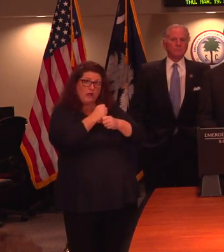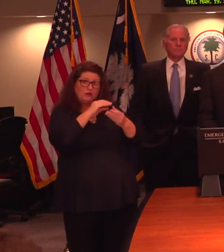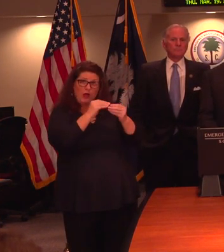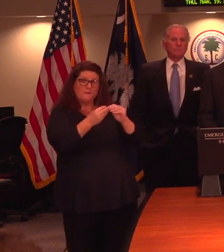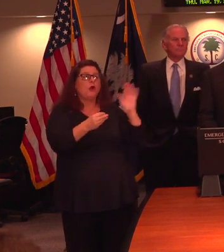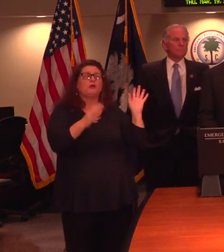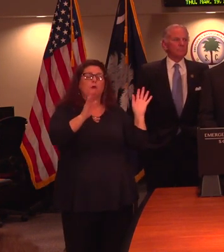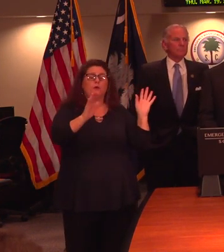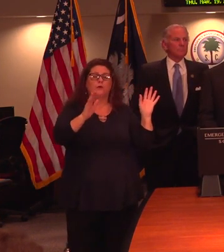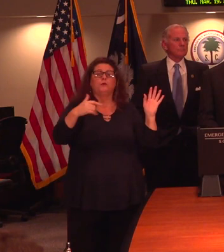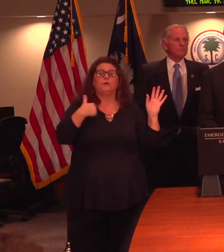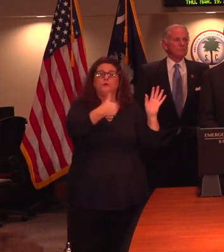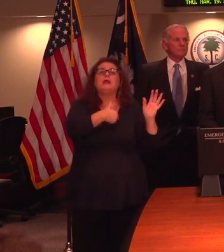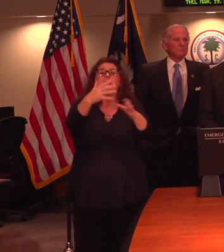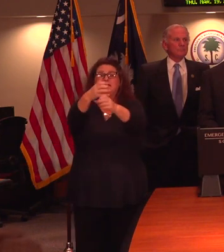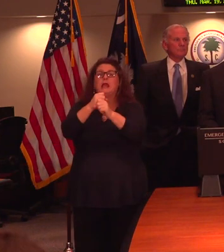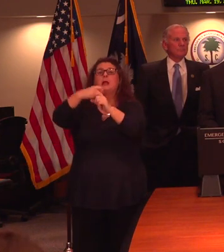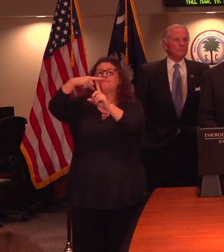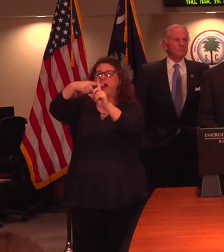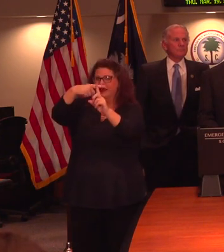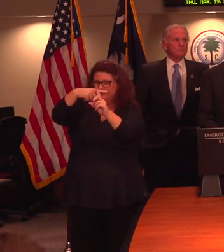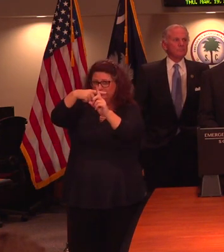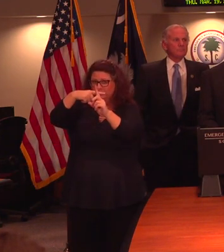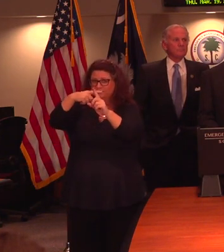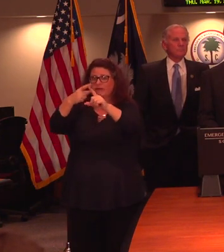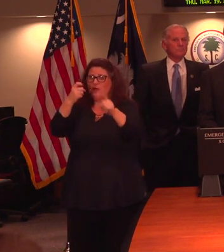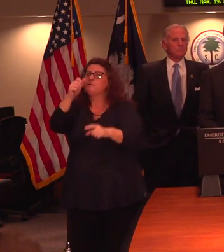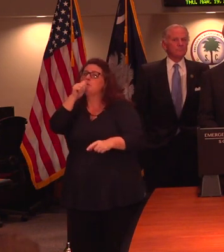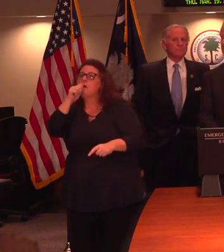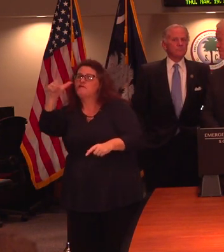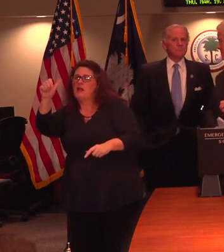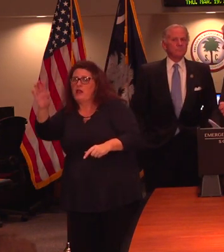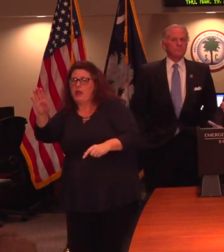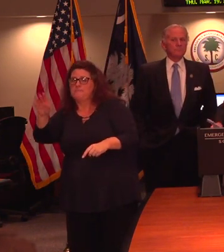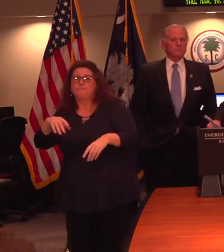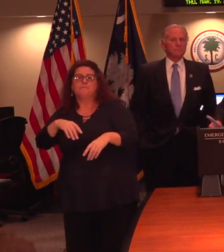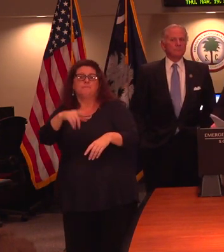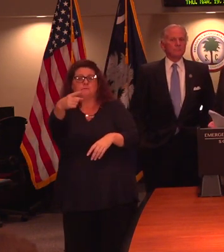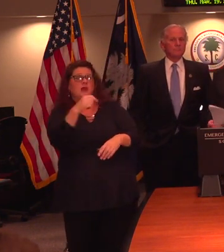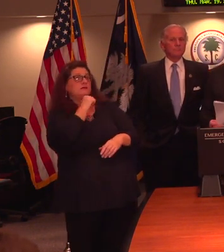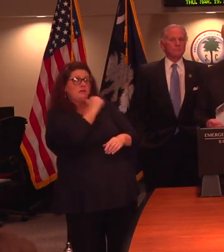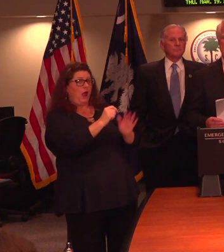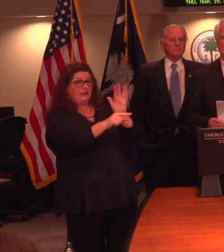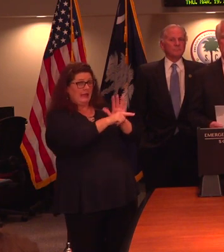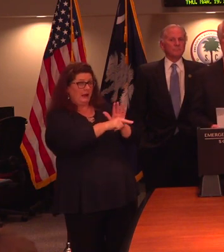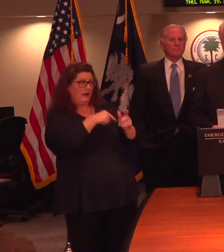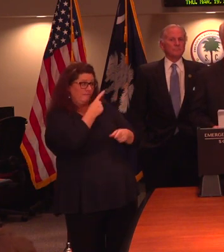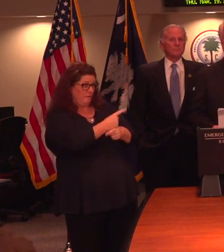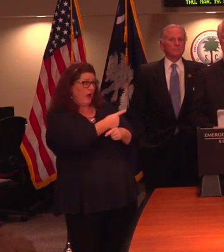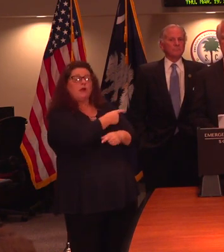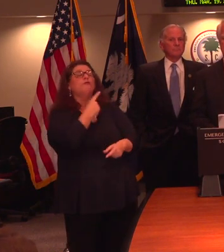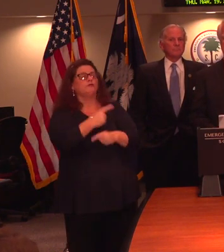well, we get the positive numbers from the private labs. Right, but you don't get the negatives, so is there any concern that there's some blind